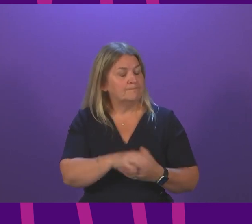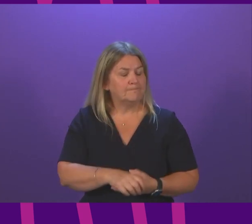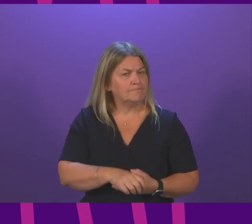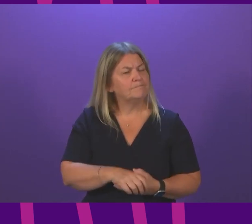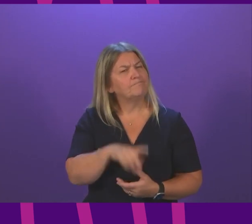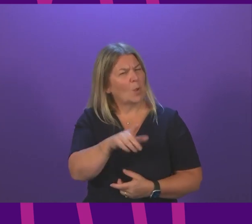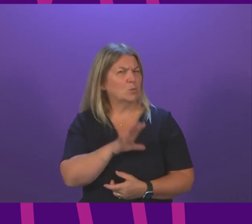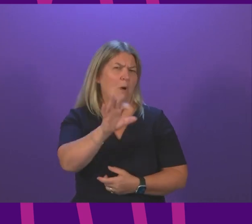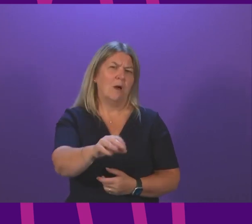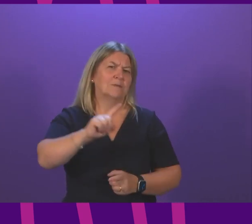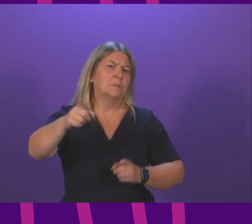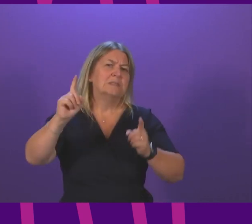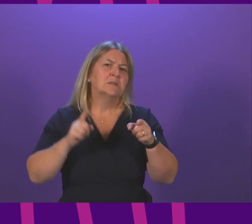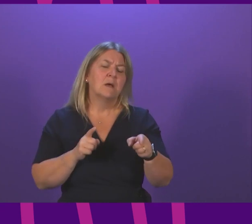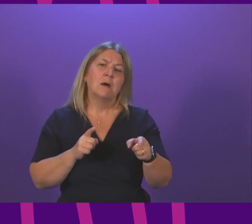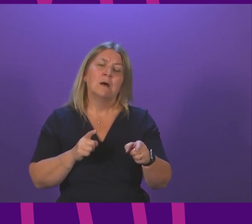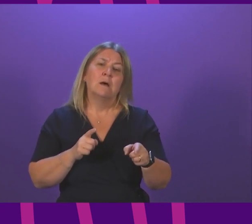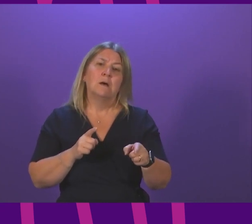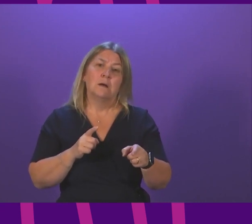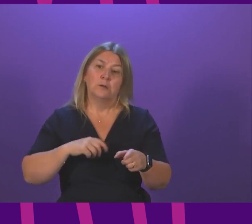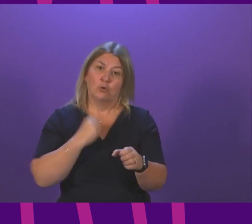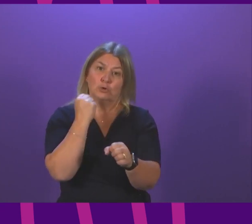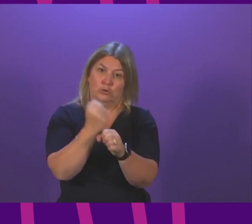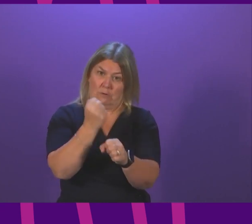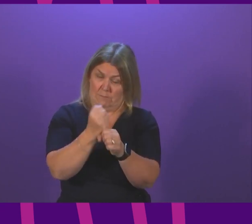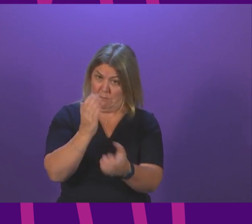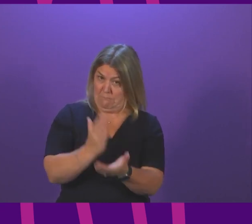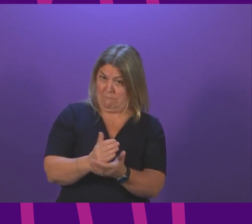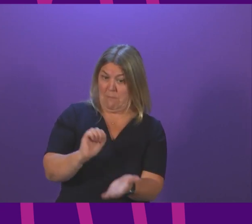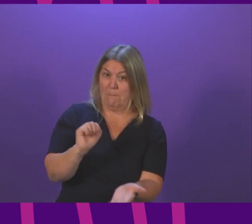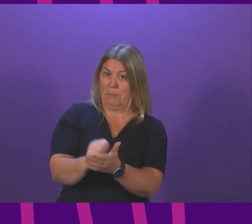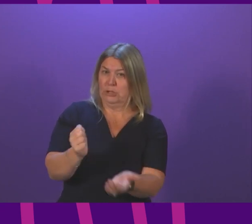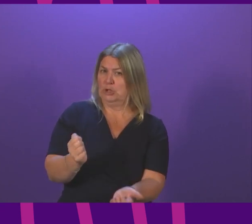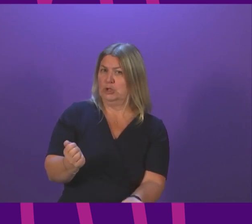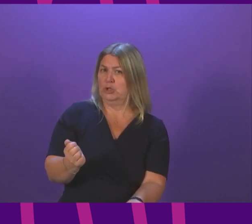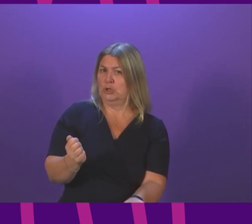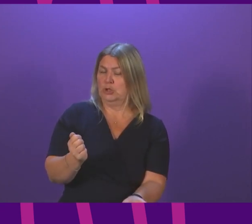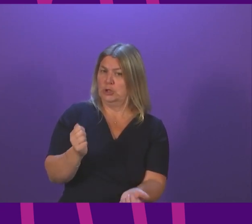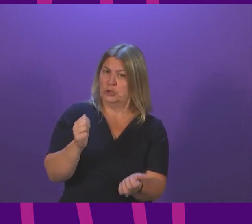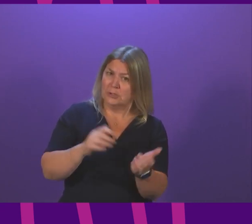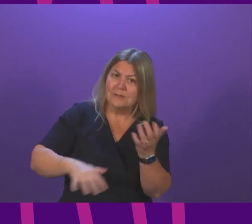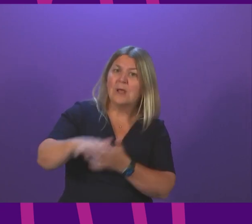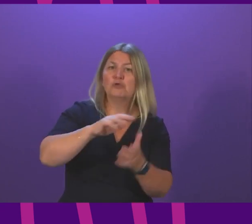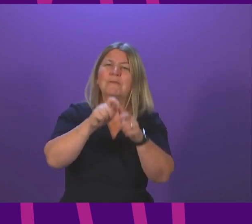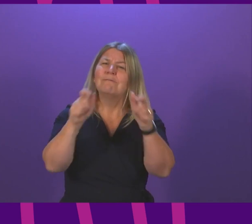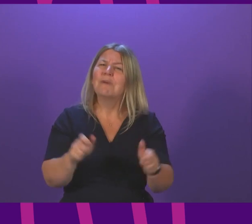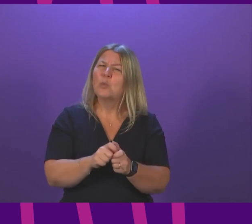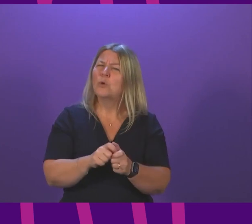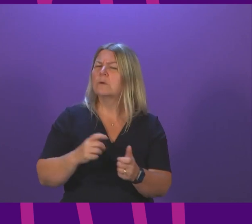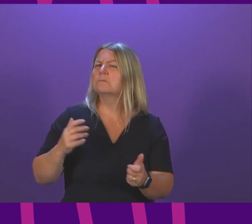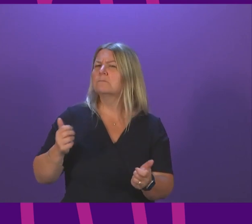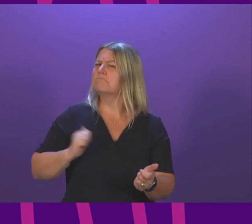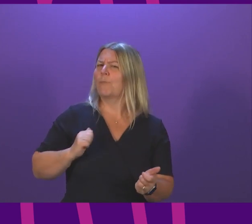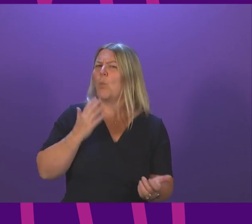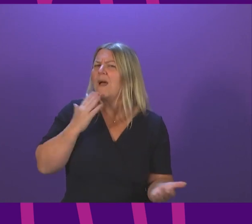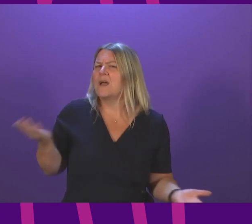I would like to ask the first minister when the Scottish government intends to publish the national planning framework participation statement setting out